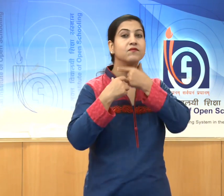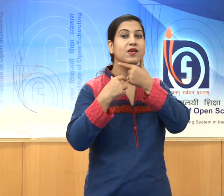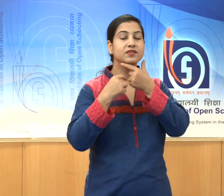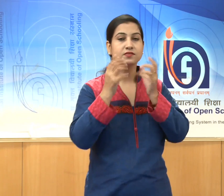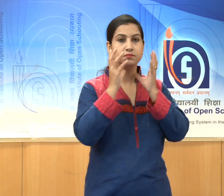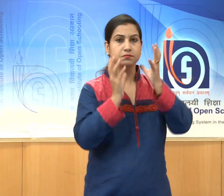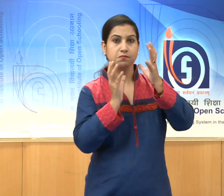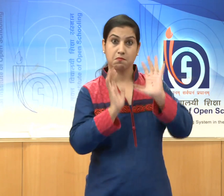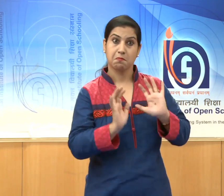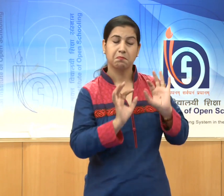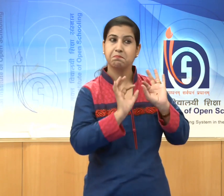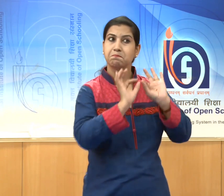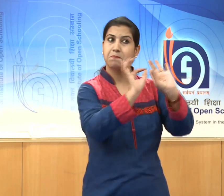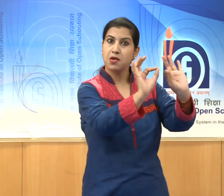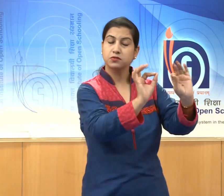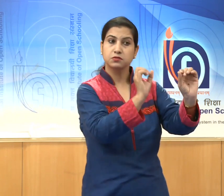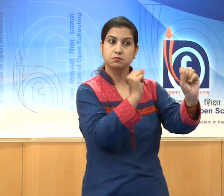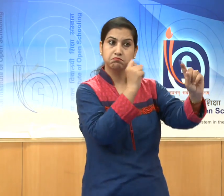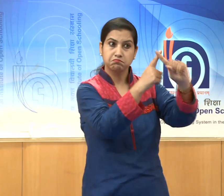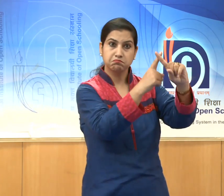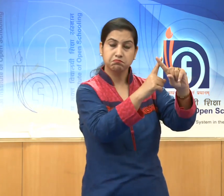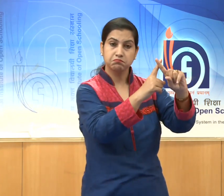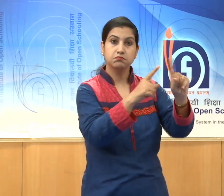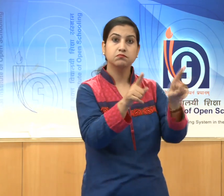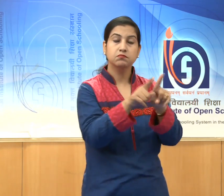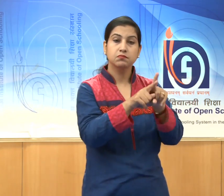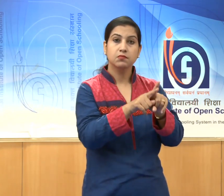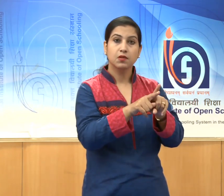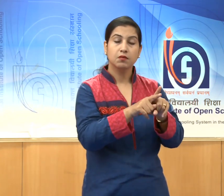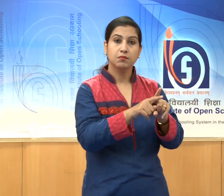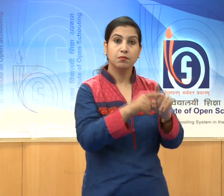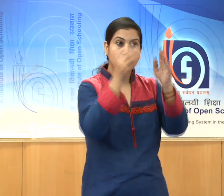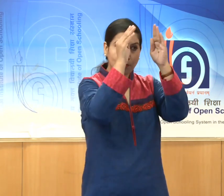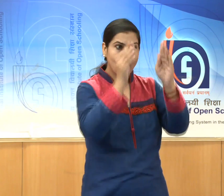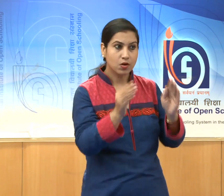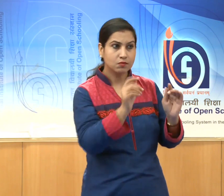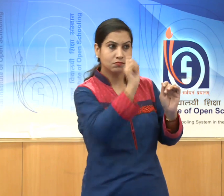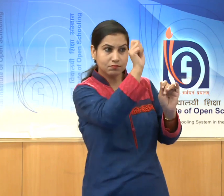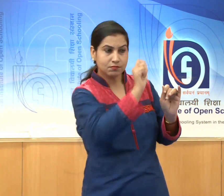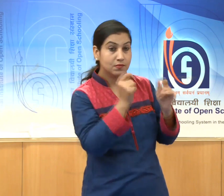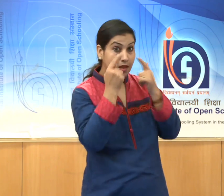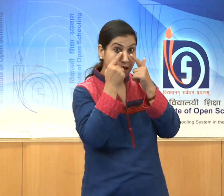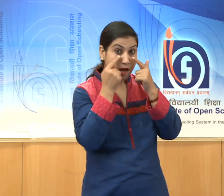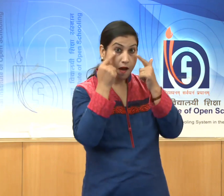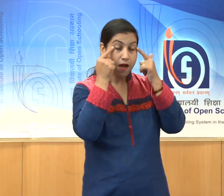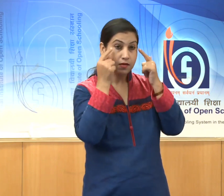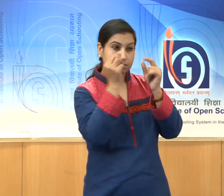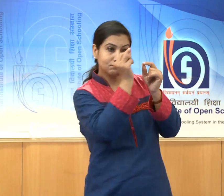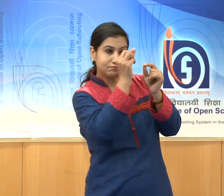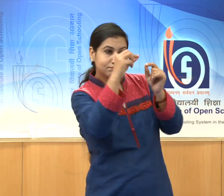and the curves of the eyes, all